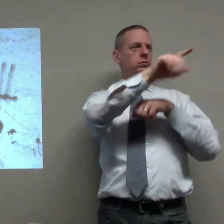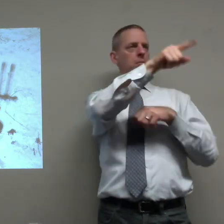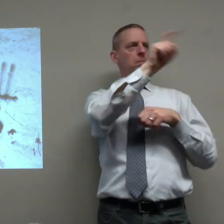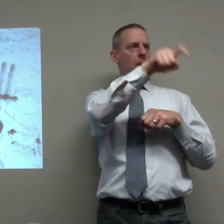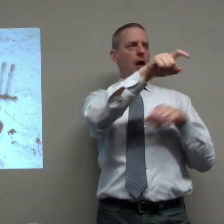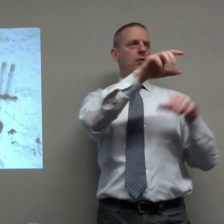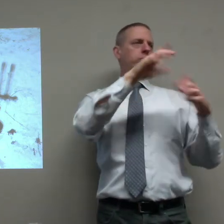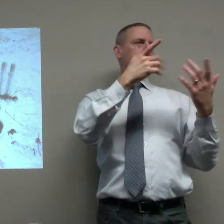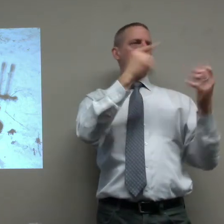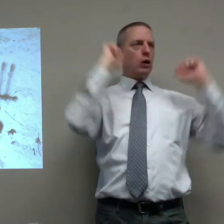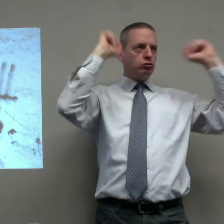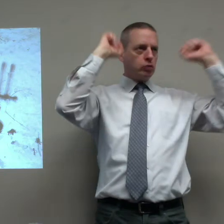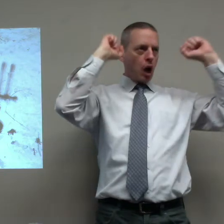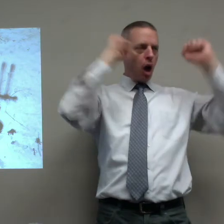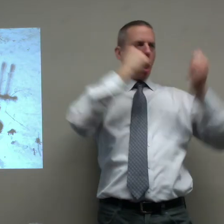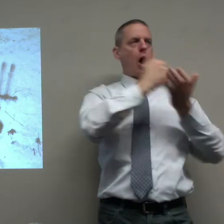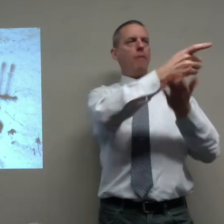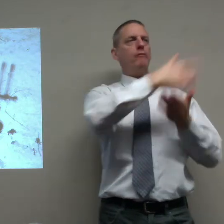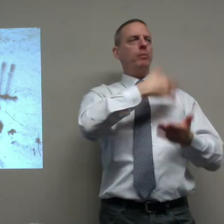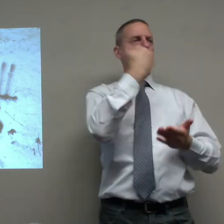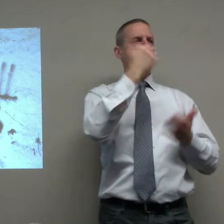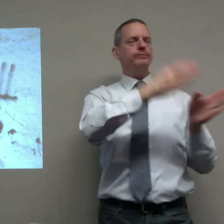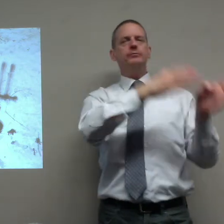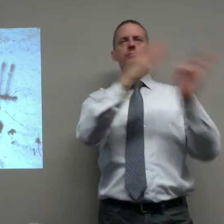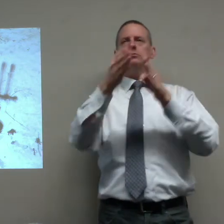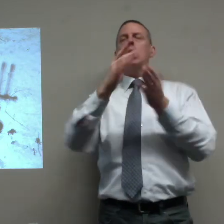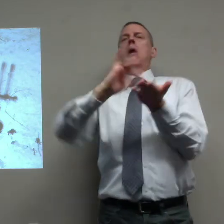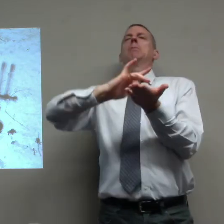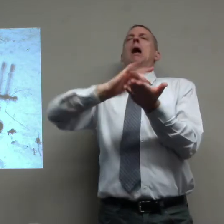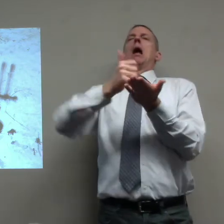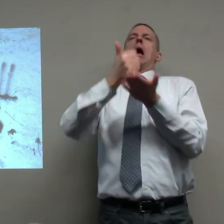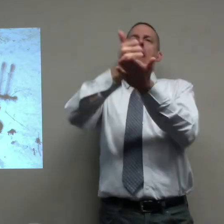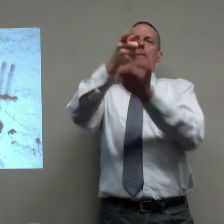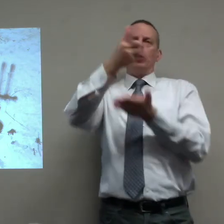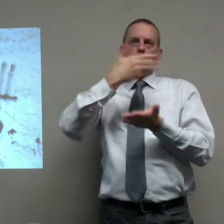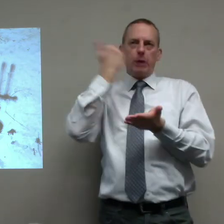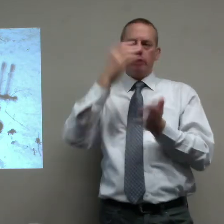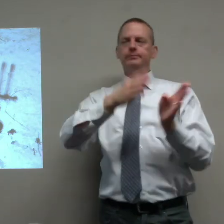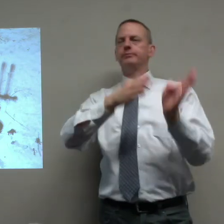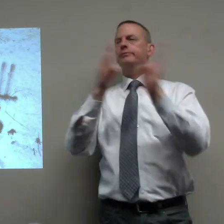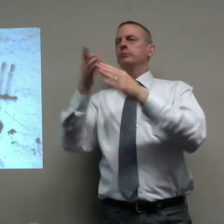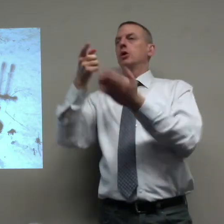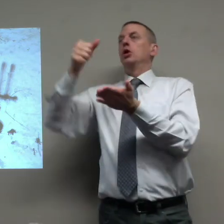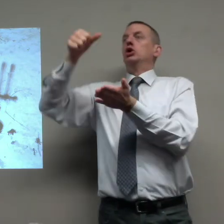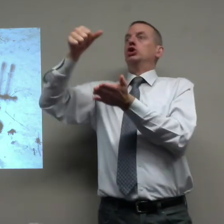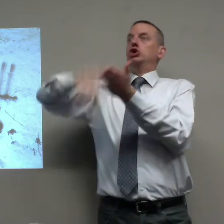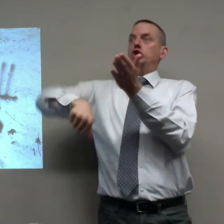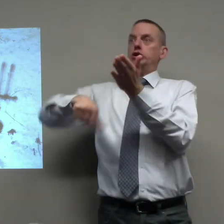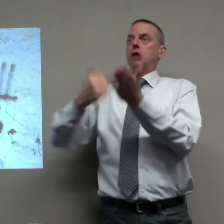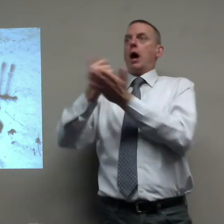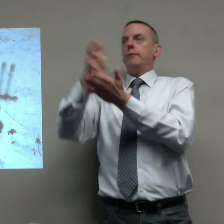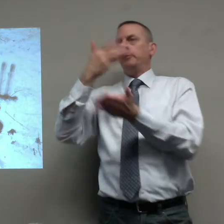He wants to exercise to help you feel better. The medicine. The medicine.